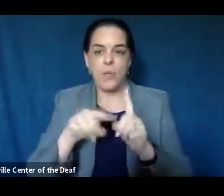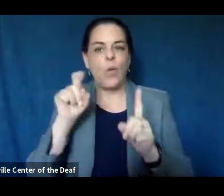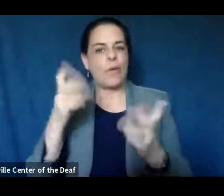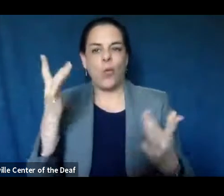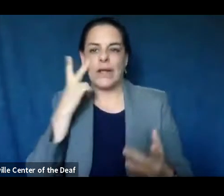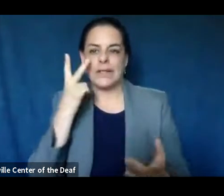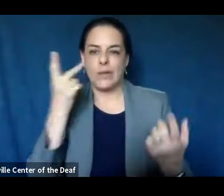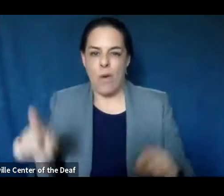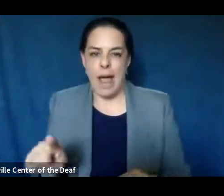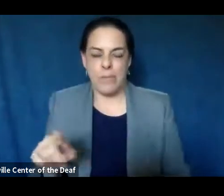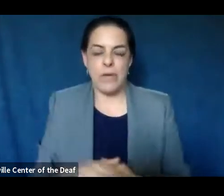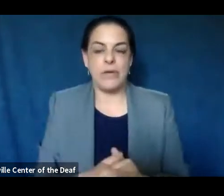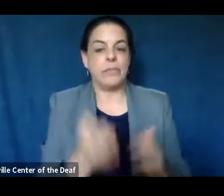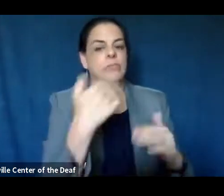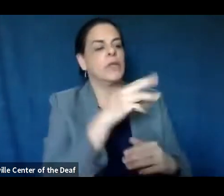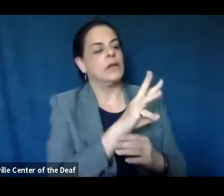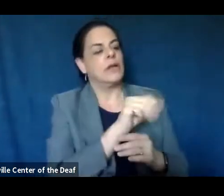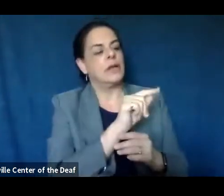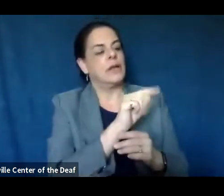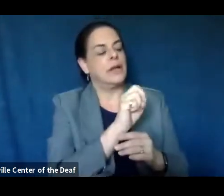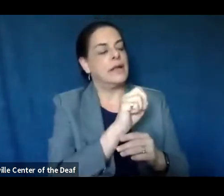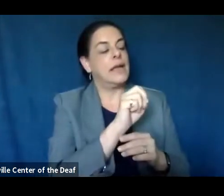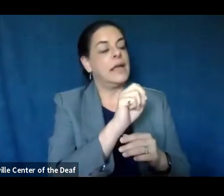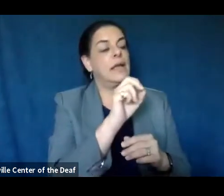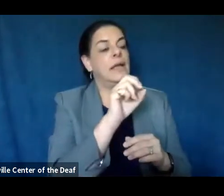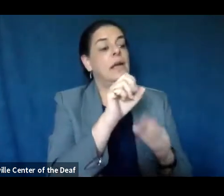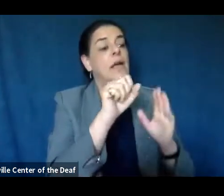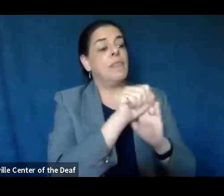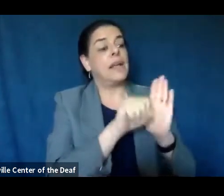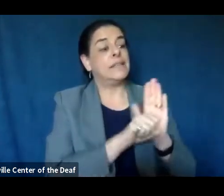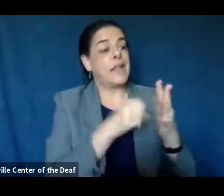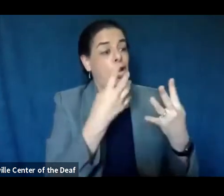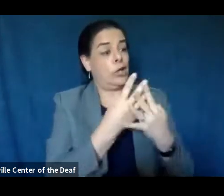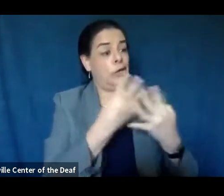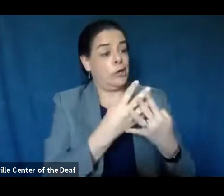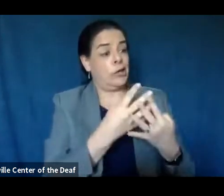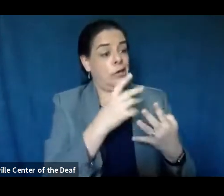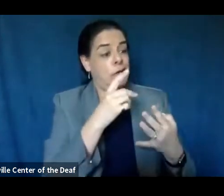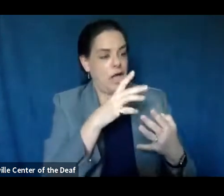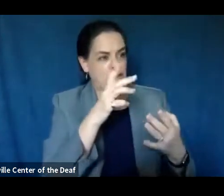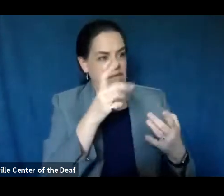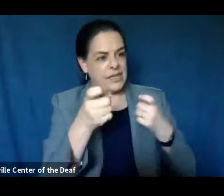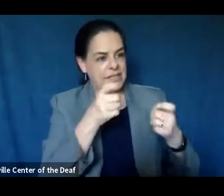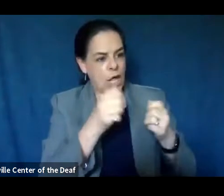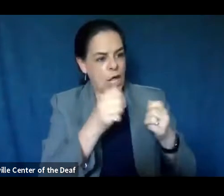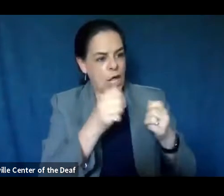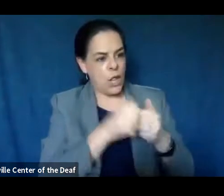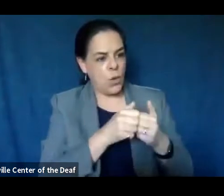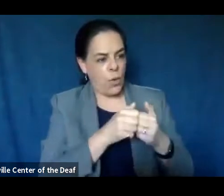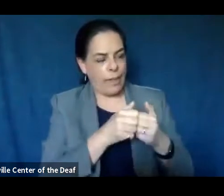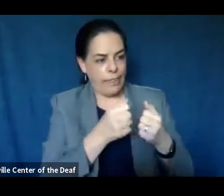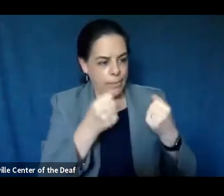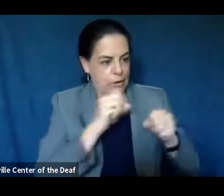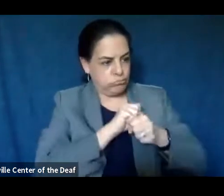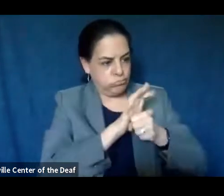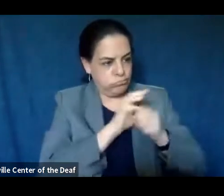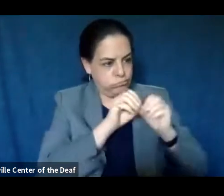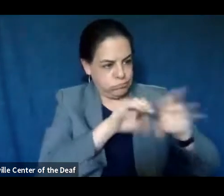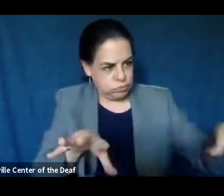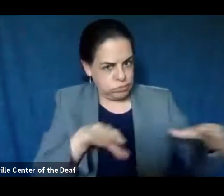From WATE, the State Department of Corrections is dealing with outbreaks at prisons. Has the county's inmate population been tested?